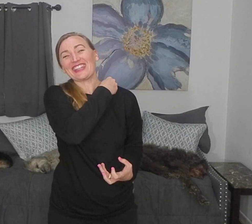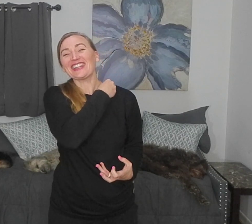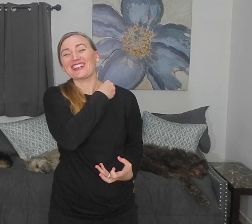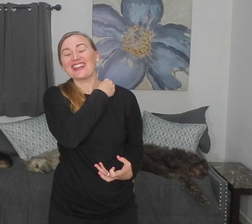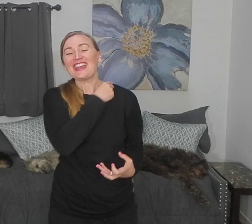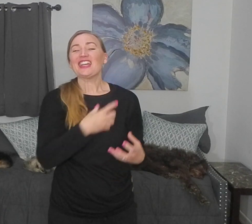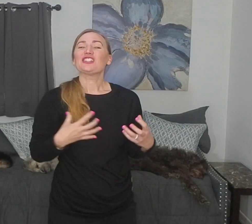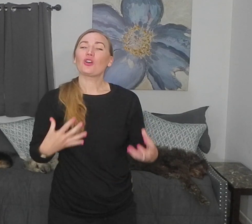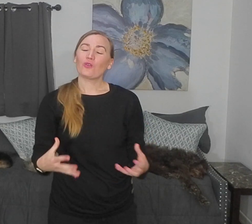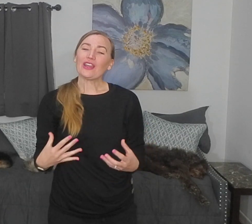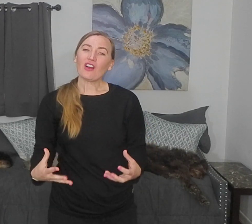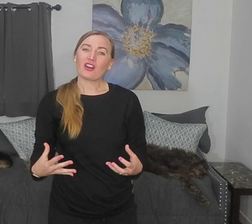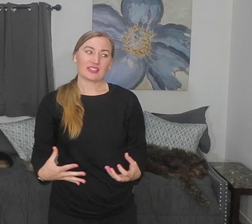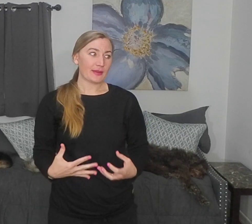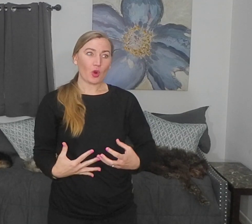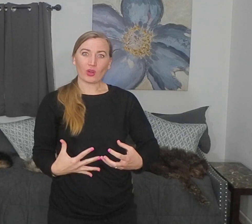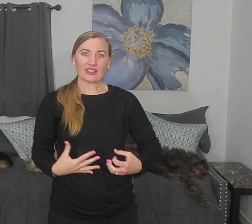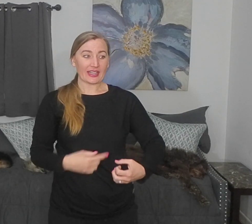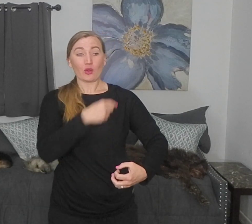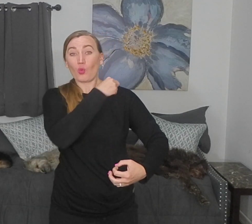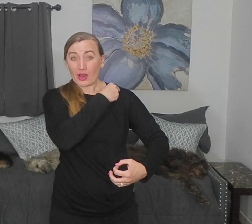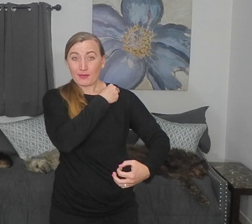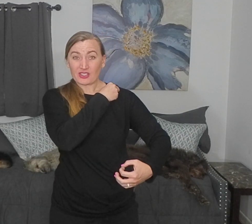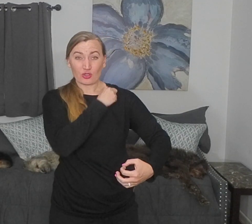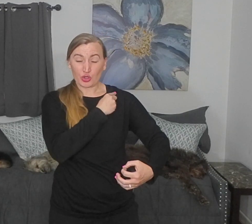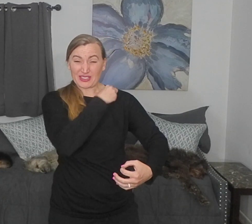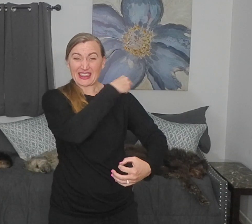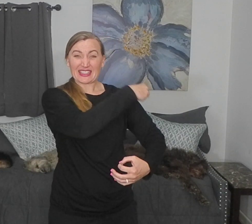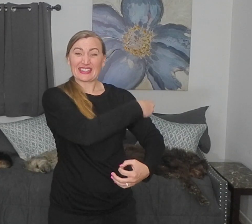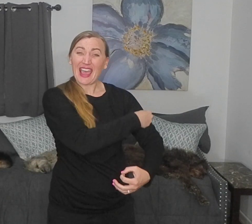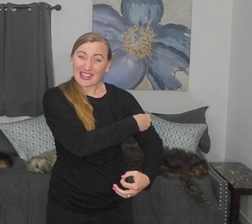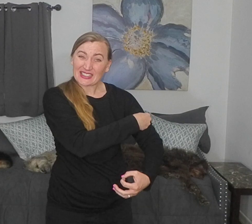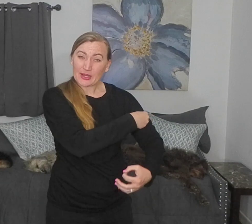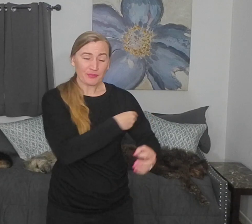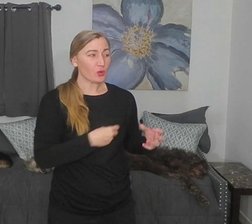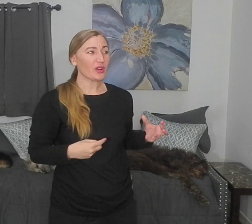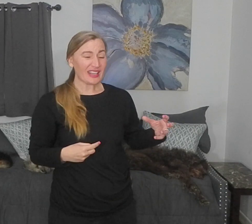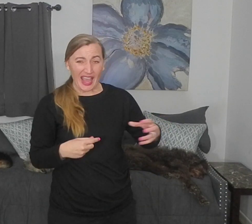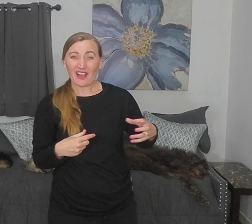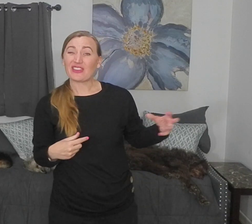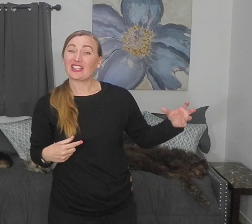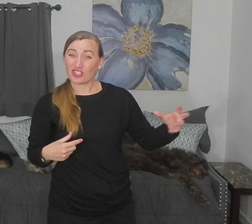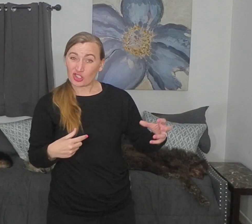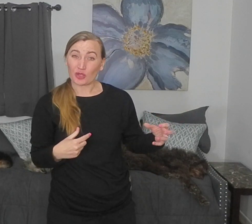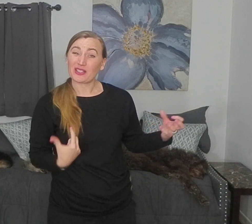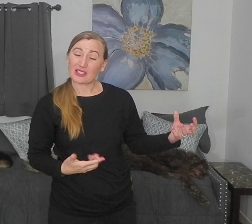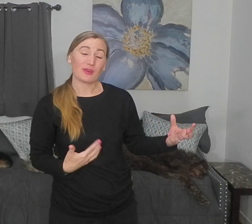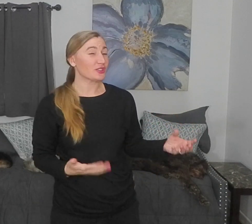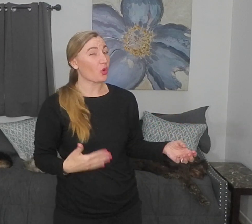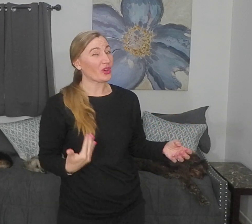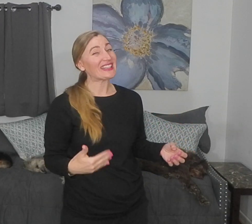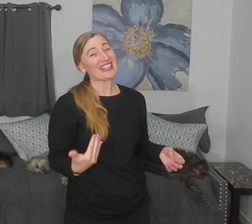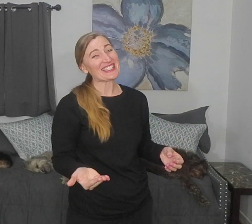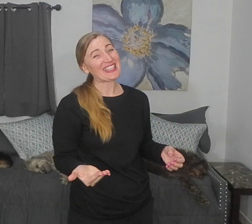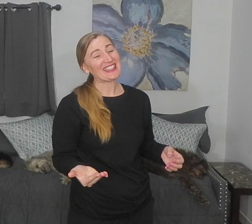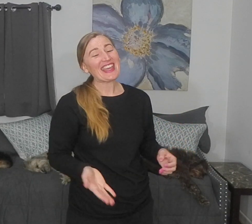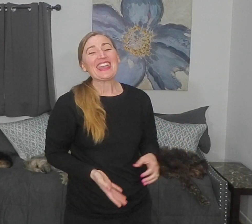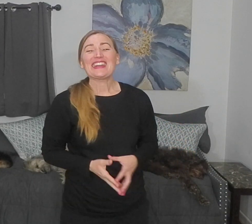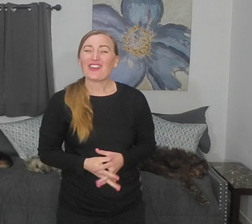here. So if we have a hard time coordinating one muscle group to the next, we're going to have that disturbance in muscle coordination. Now,